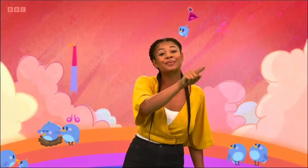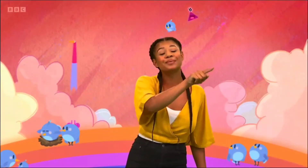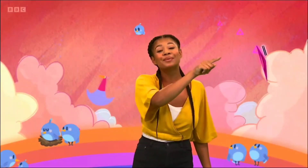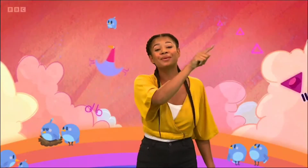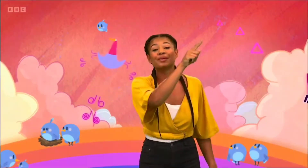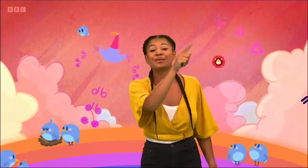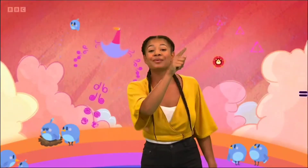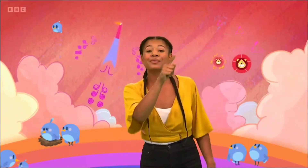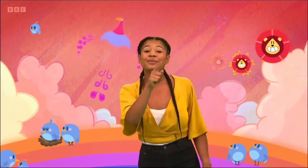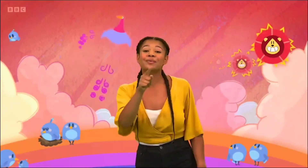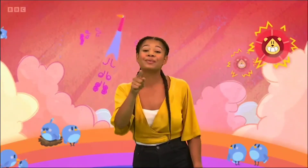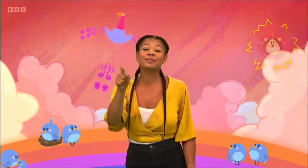fly